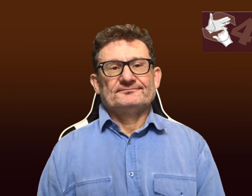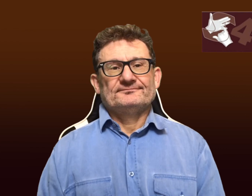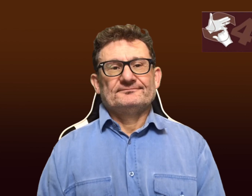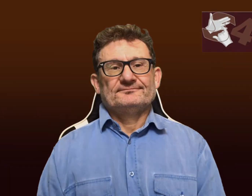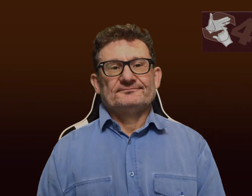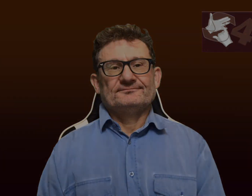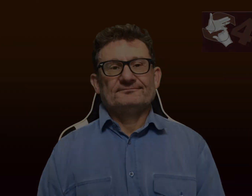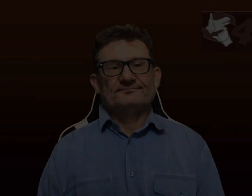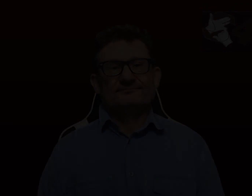If you're not you want information... ... ... ...